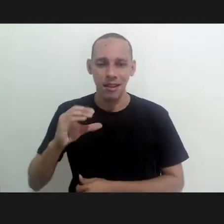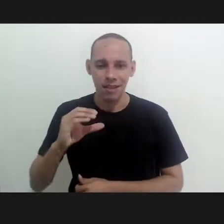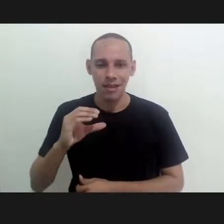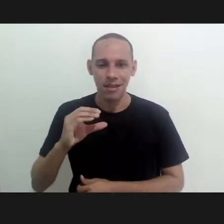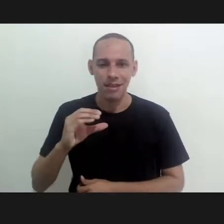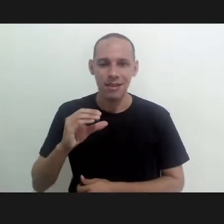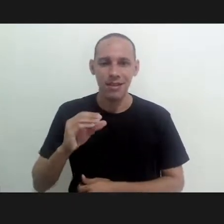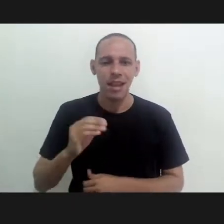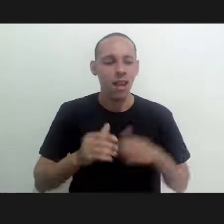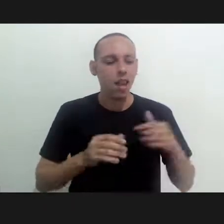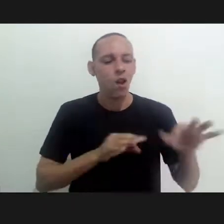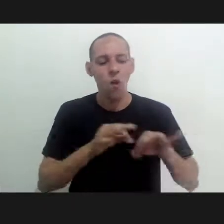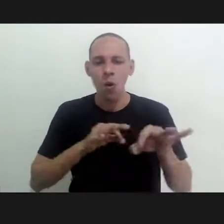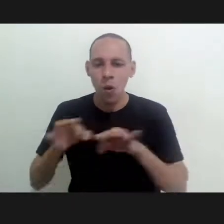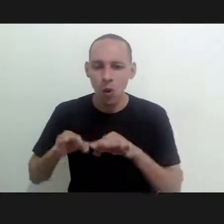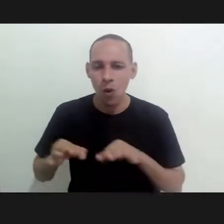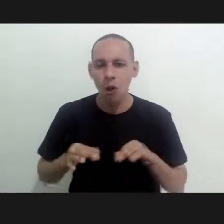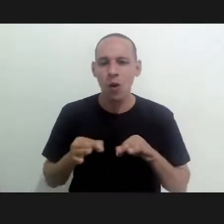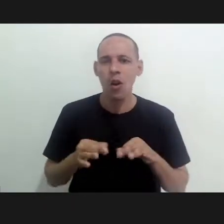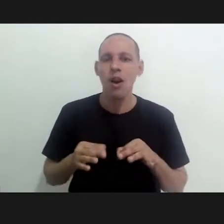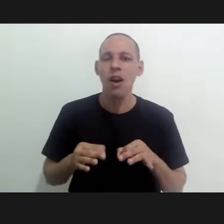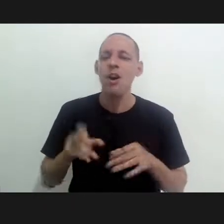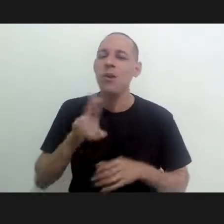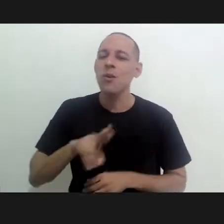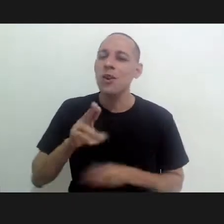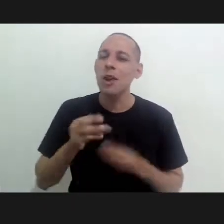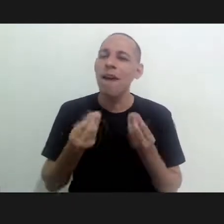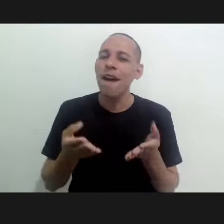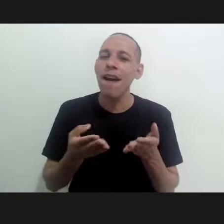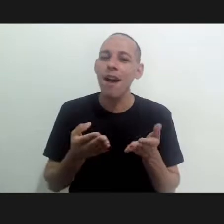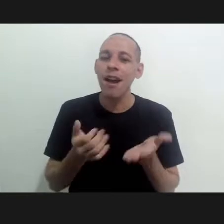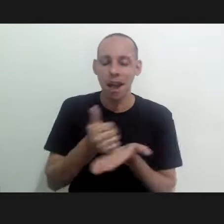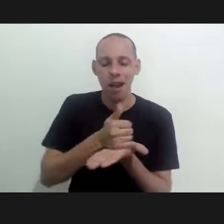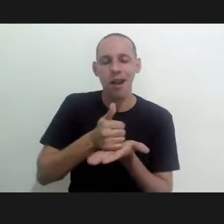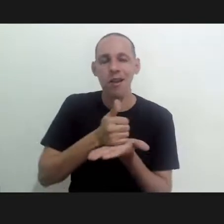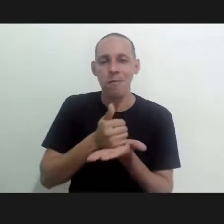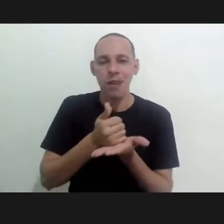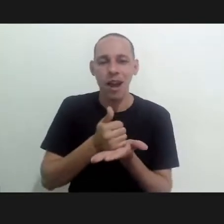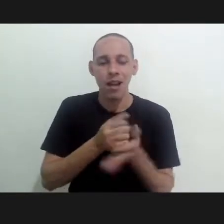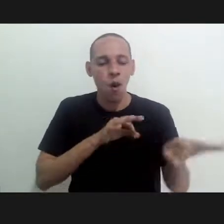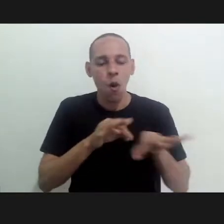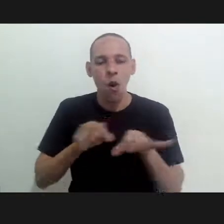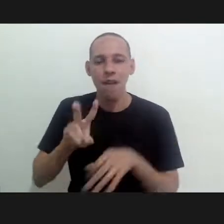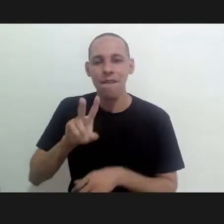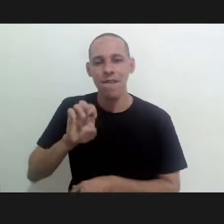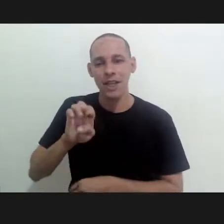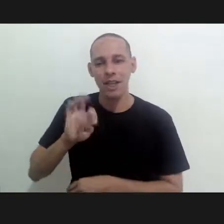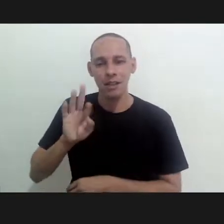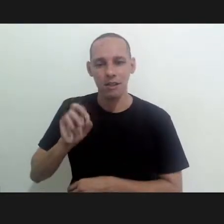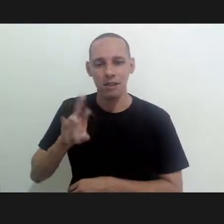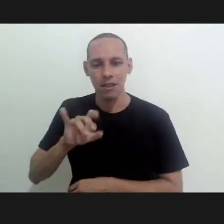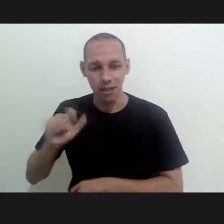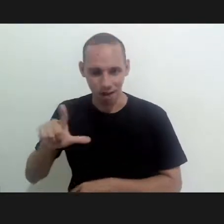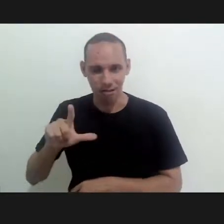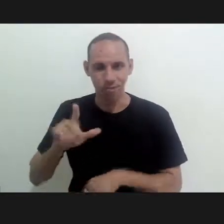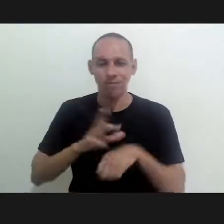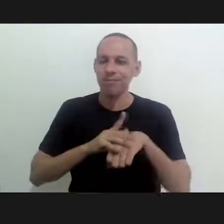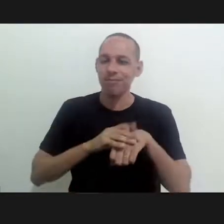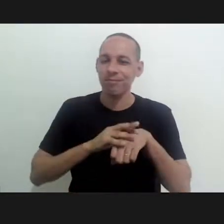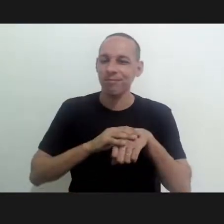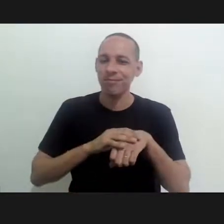control of triatomines and establishing therefore the basis for the control of the vector of Chagas disease.